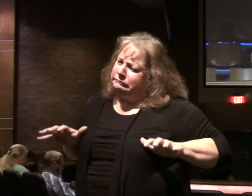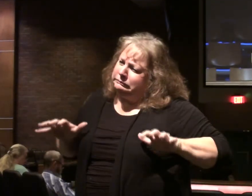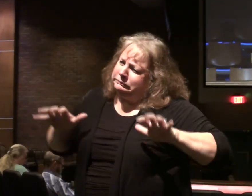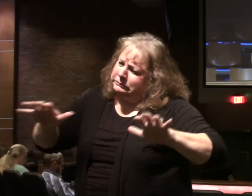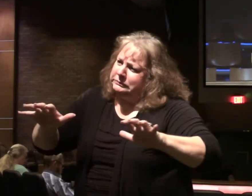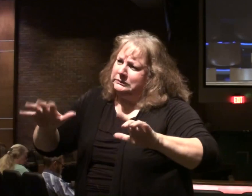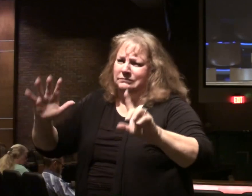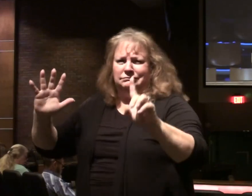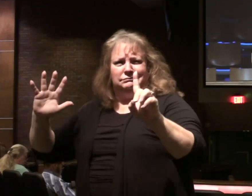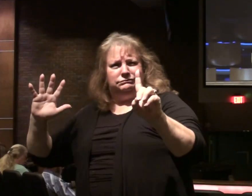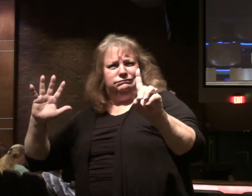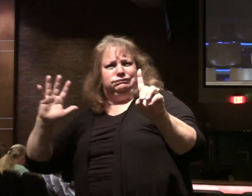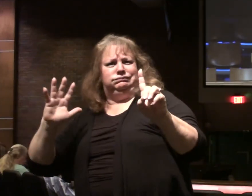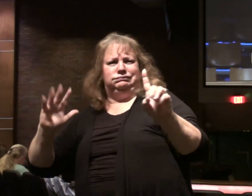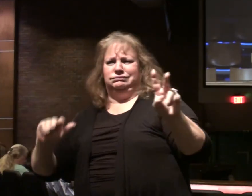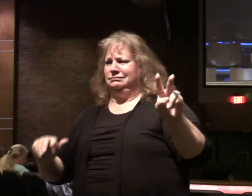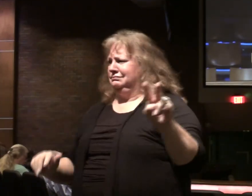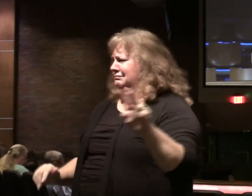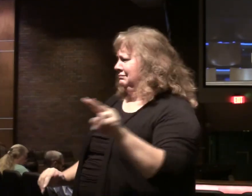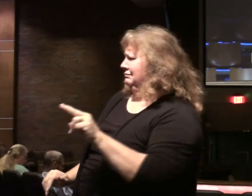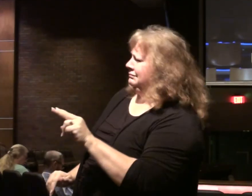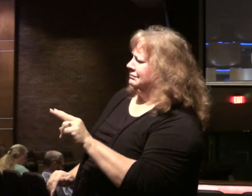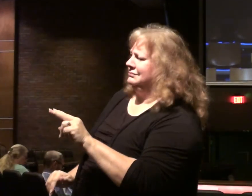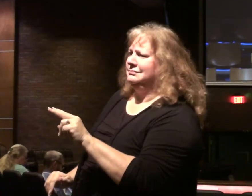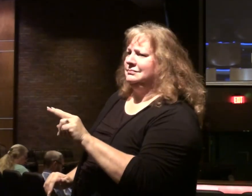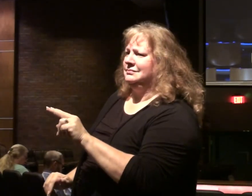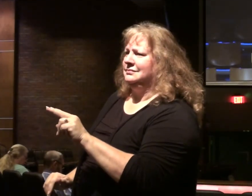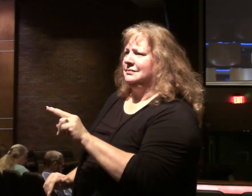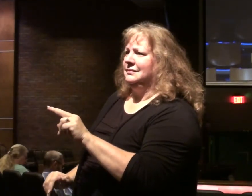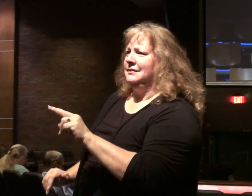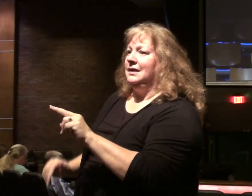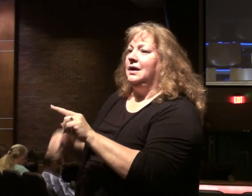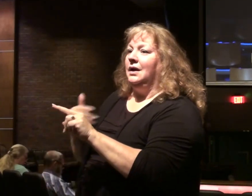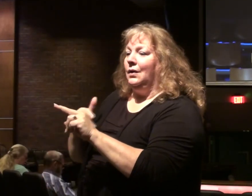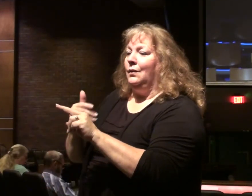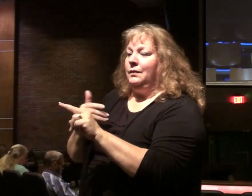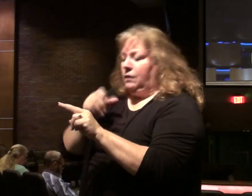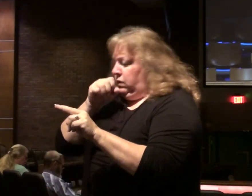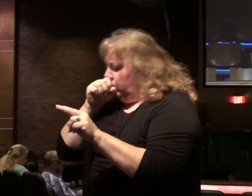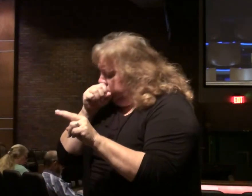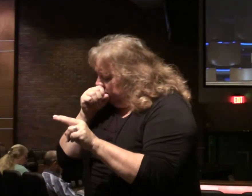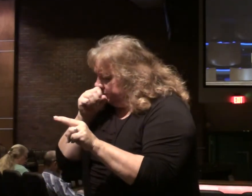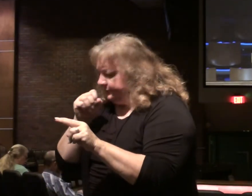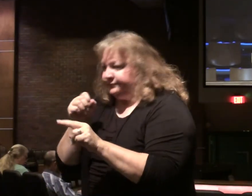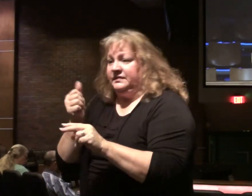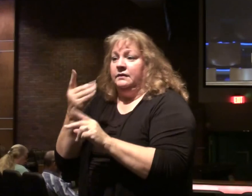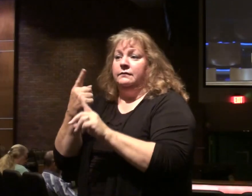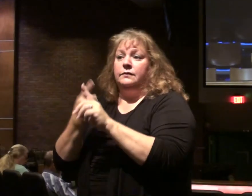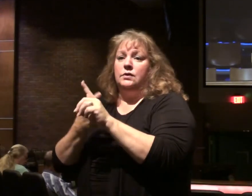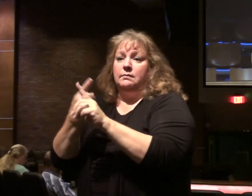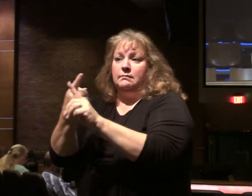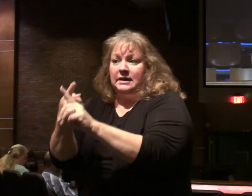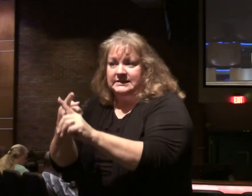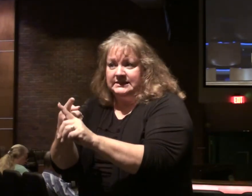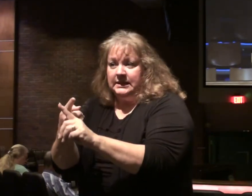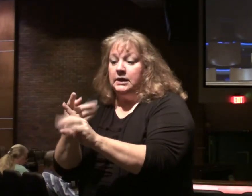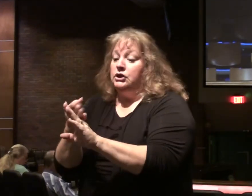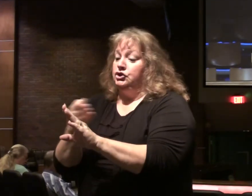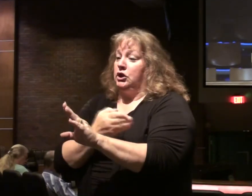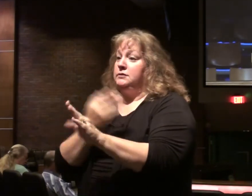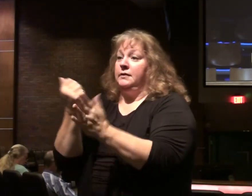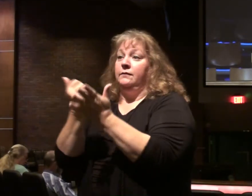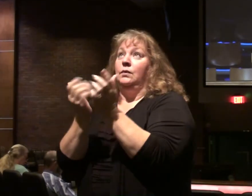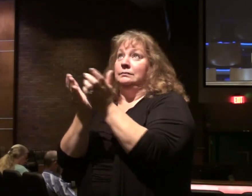along with him, and he turned and said to them, We're in Christ's ministry here, obviously, which is a few months from his execution by